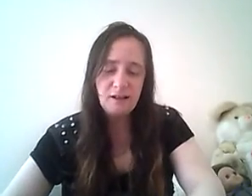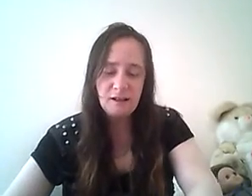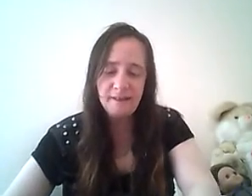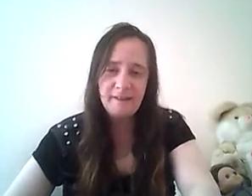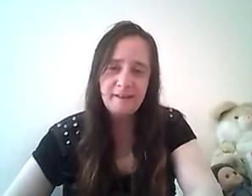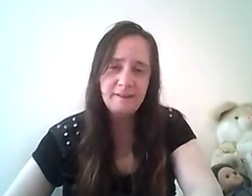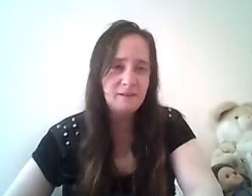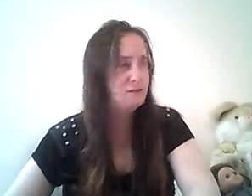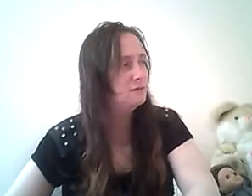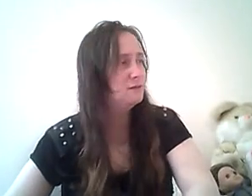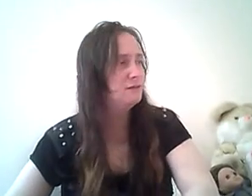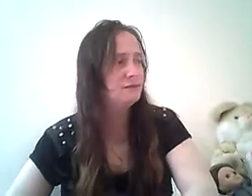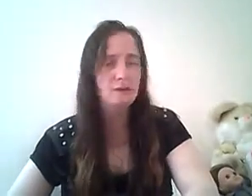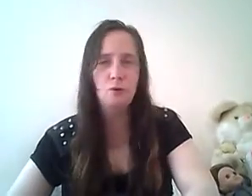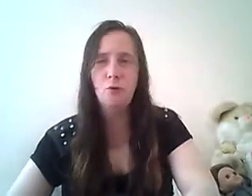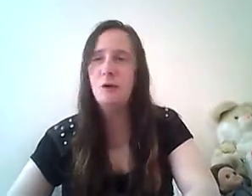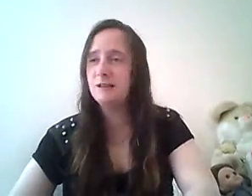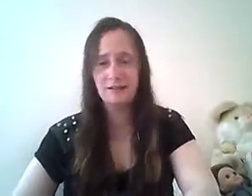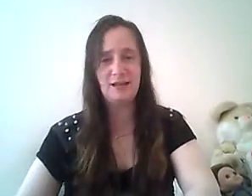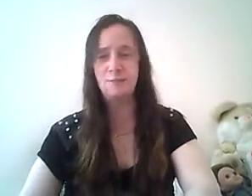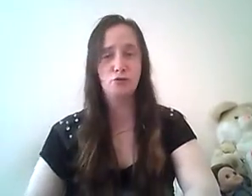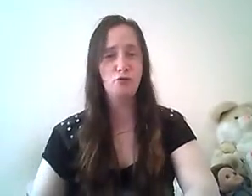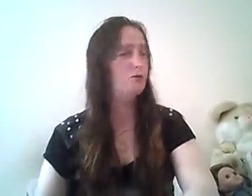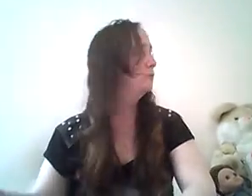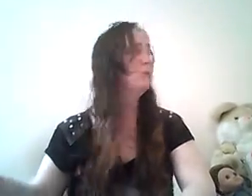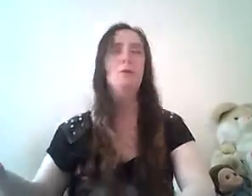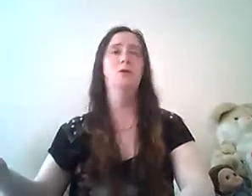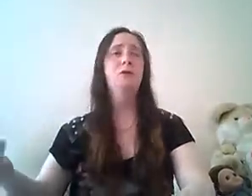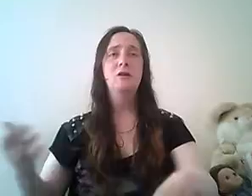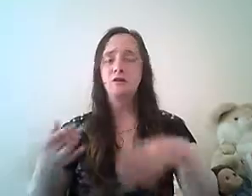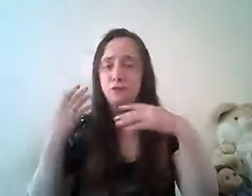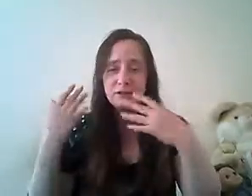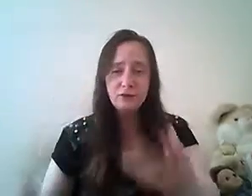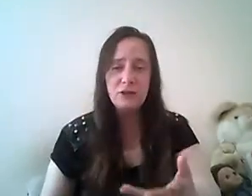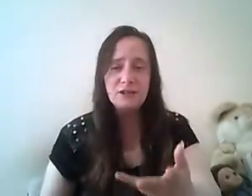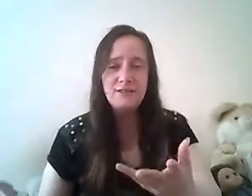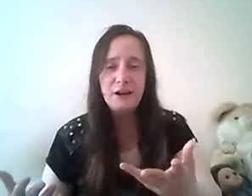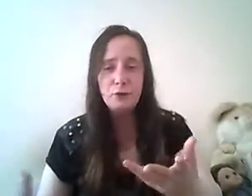and then next time you know it actually came true so this is not a scenario